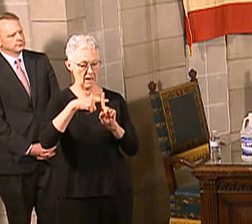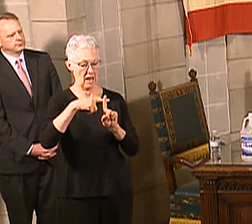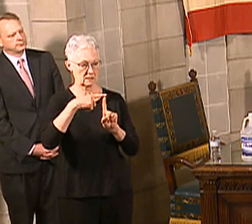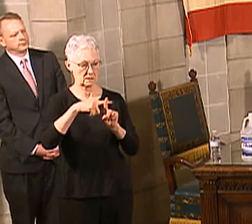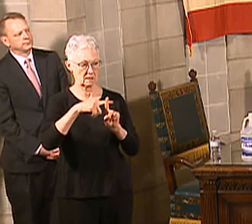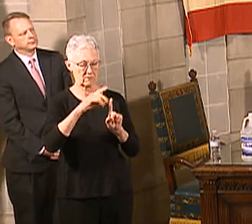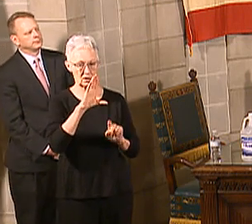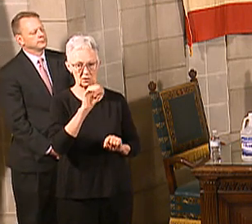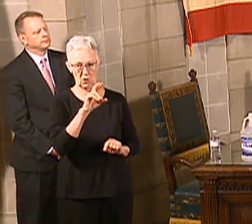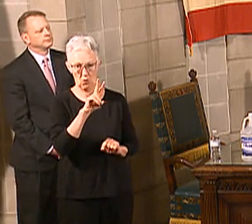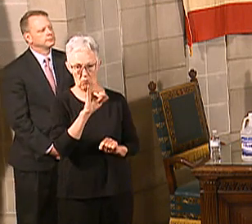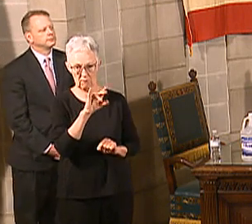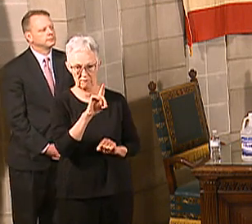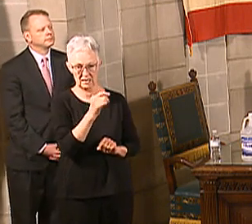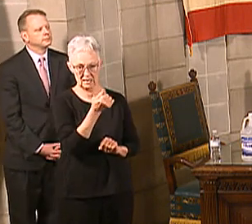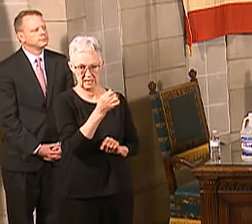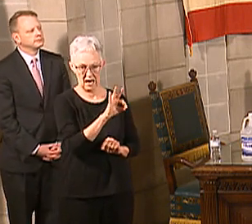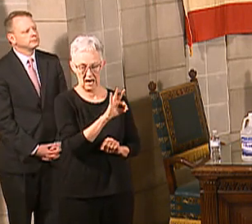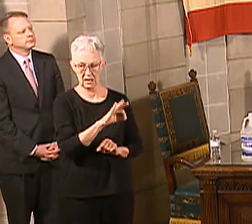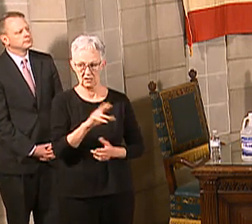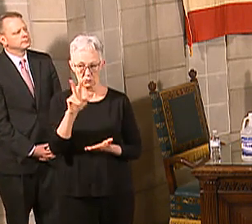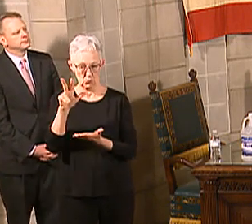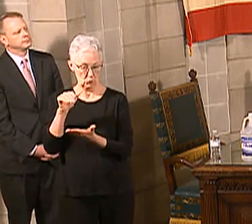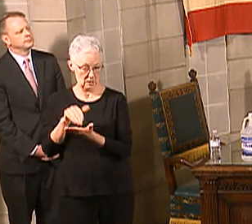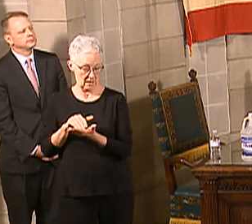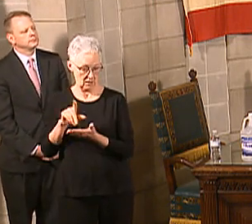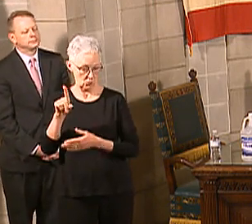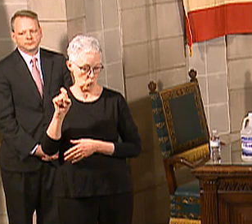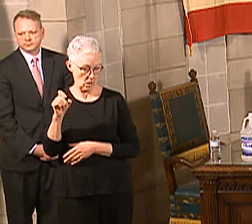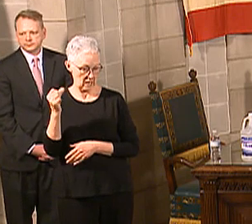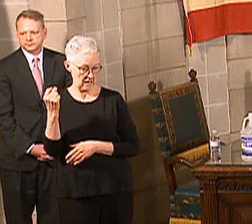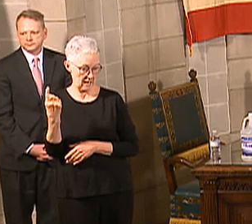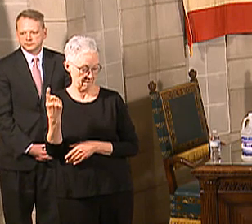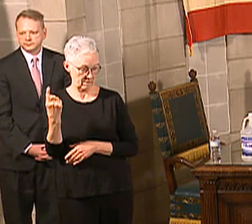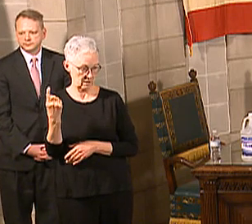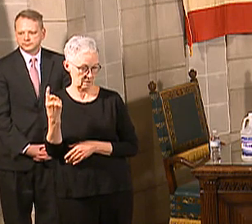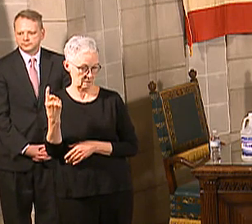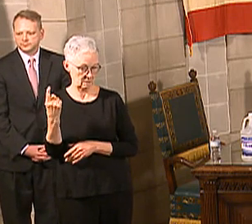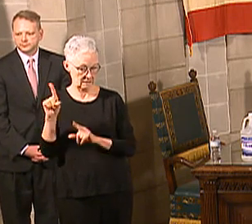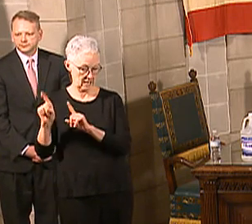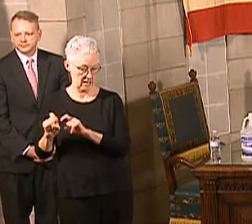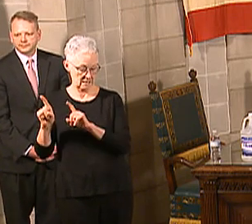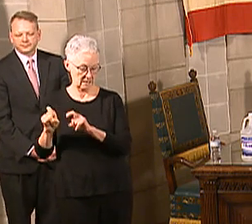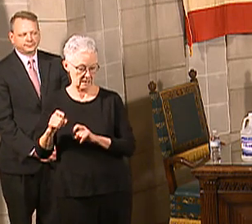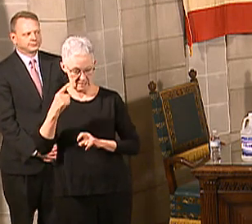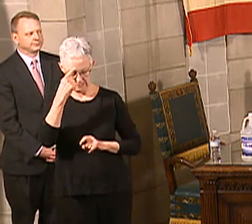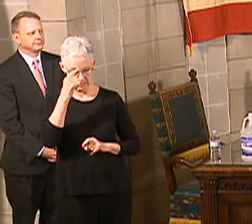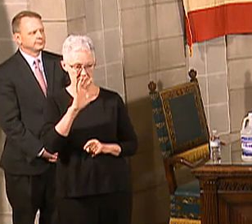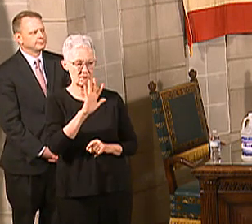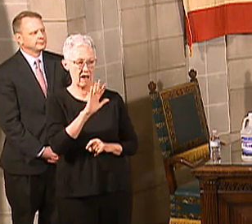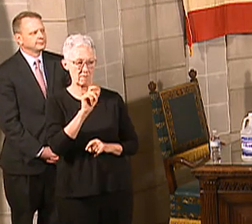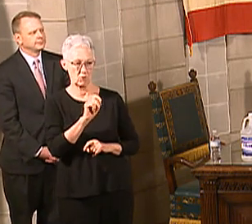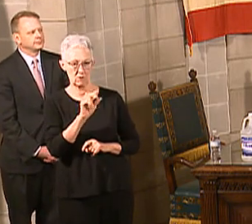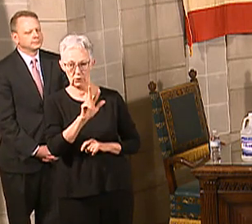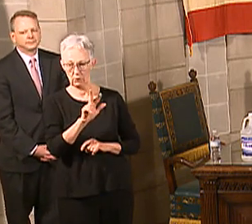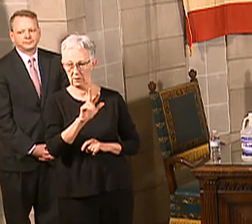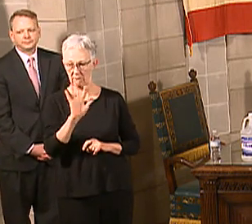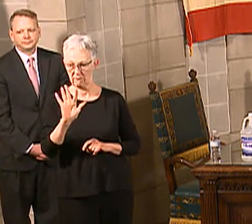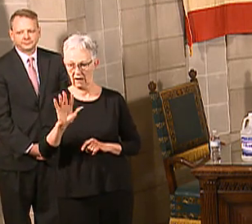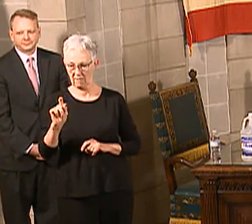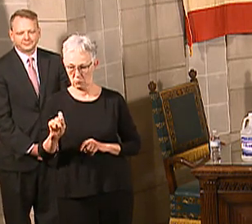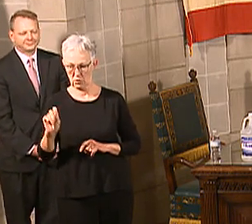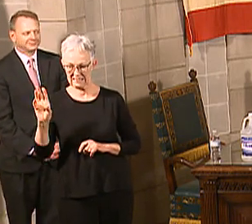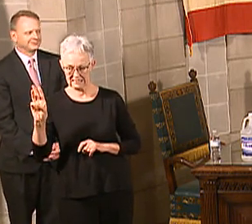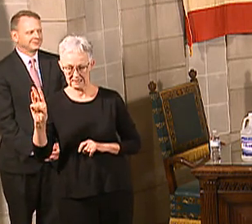,111 tests. So that's about a 5.6 percent, I think. Isn't that about 5.6 percent? It's 5.3, 5.6 in that area. 5